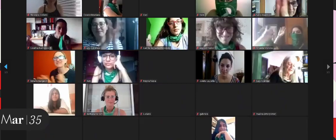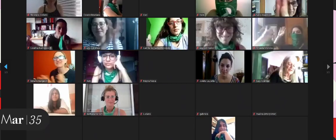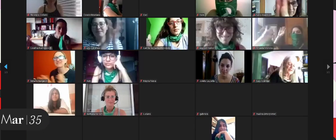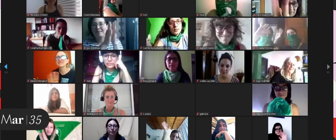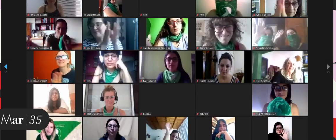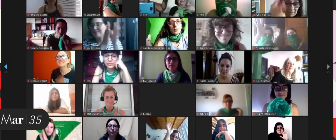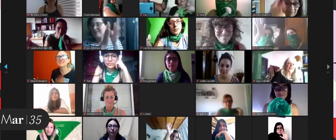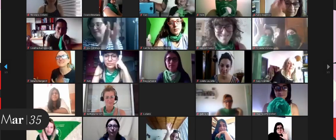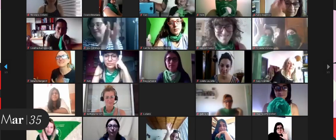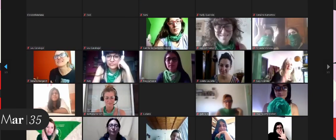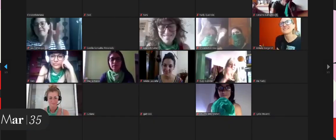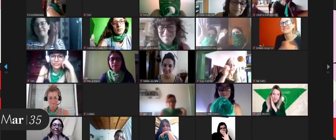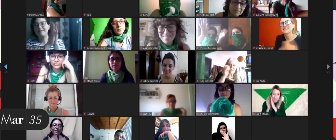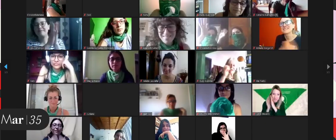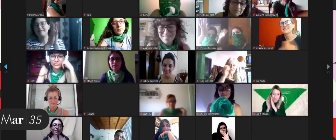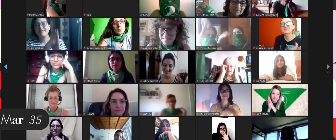Thank you